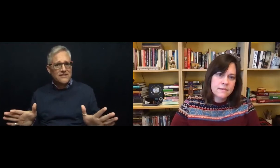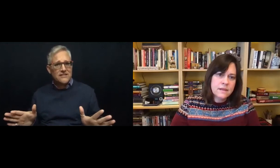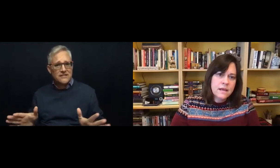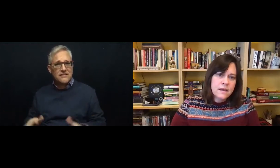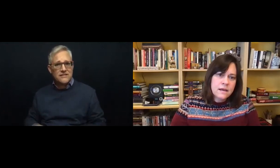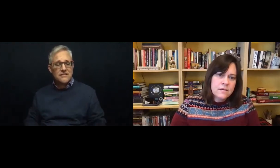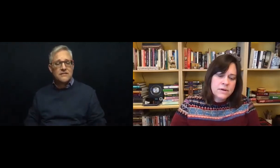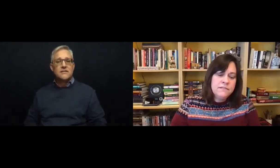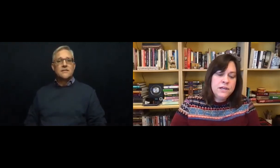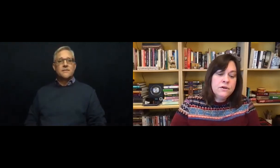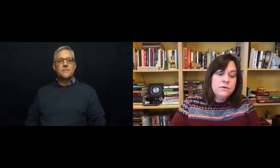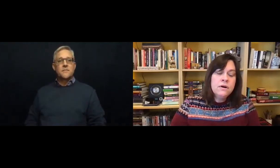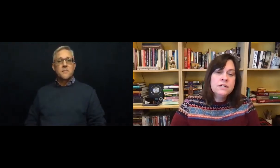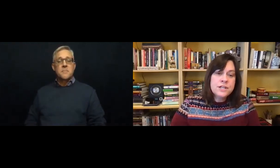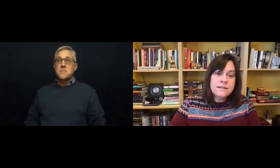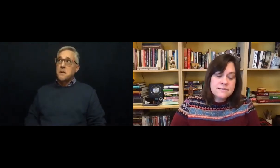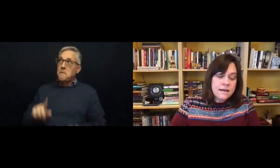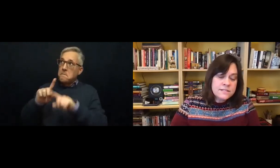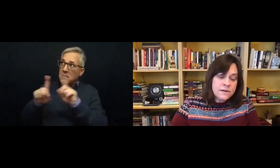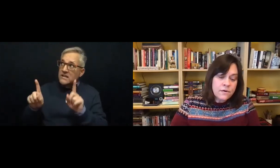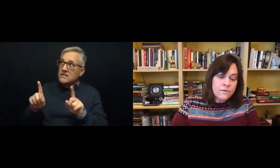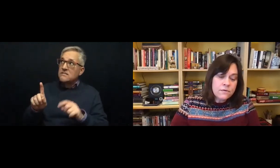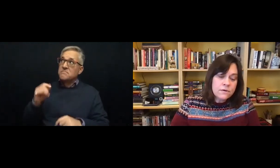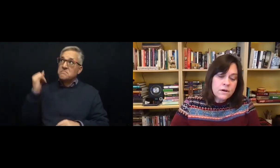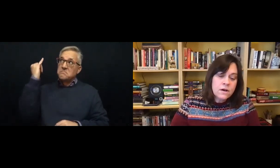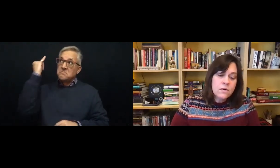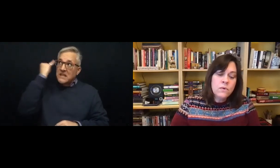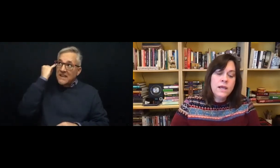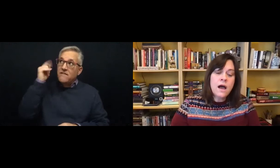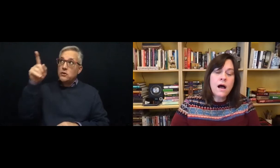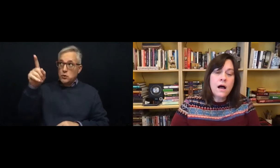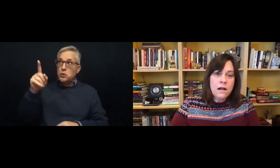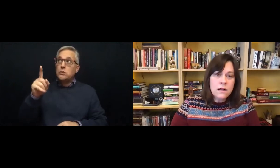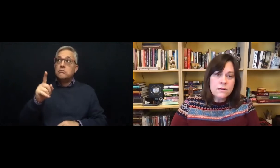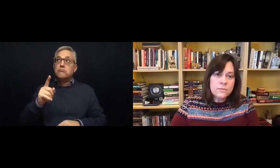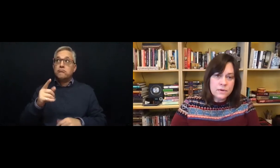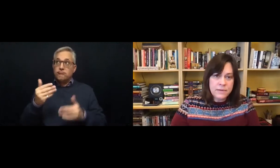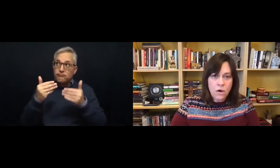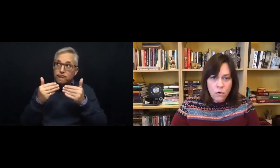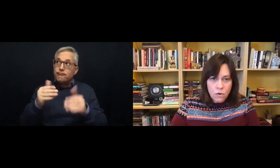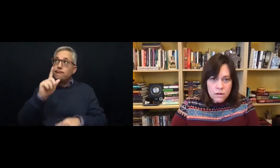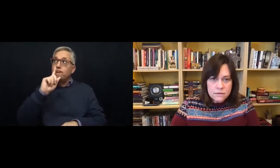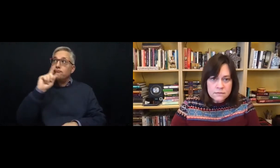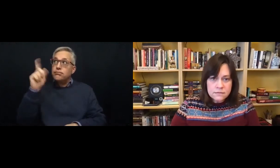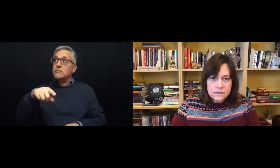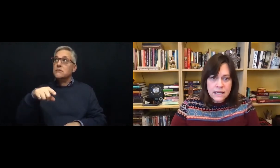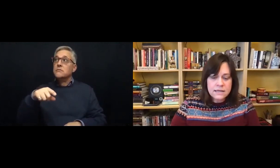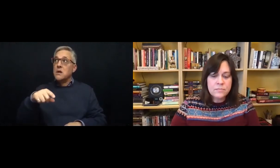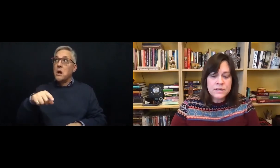but if you just say so we all will be whole and complete